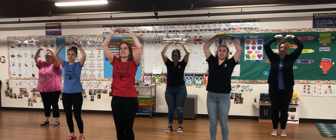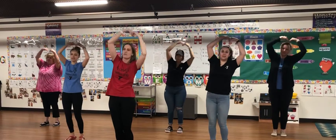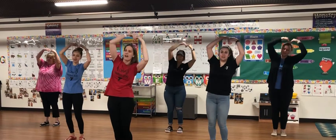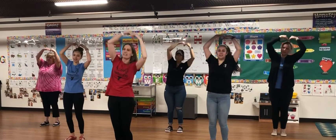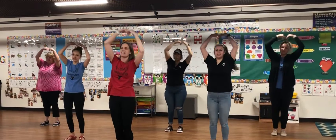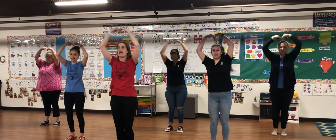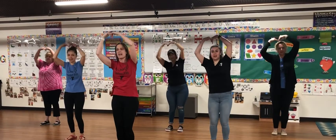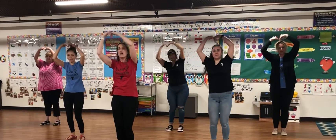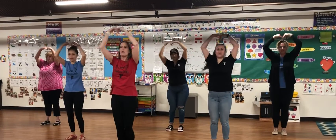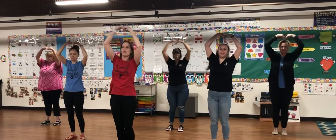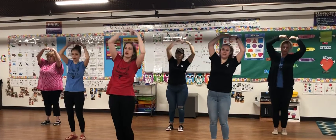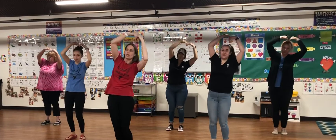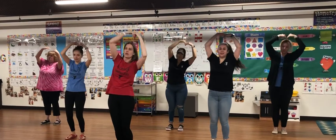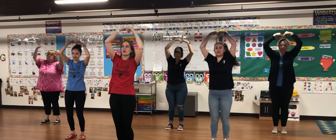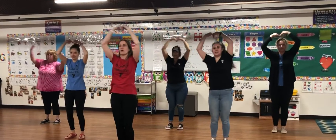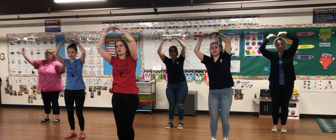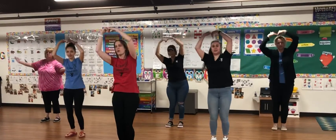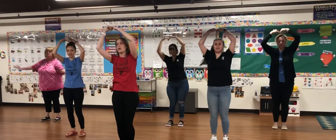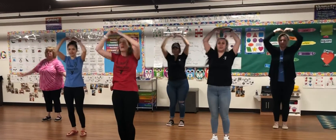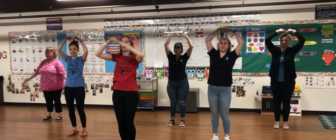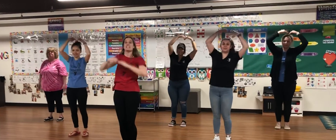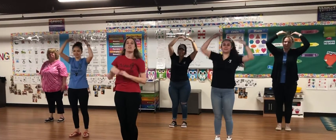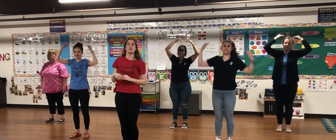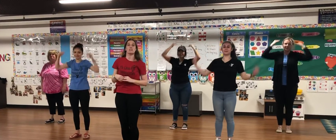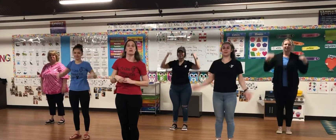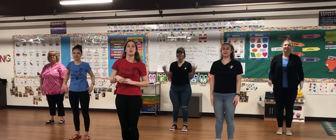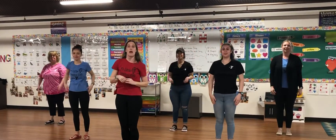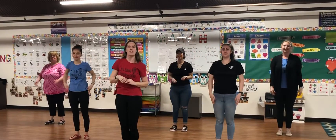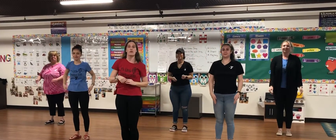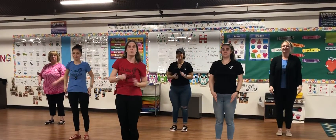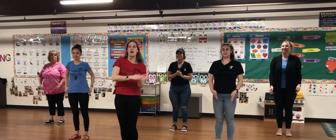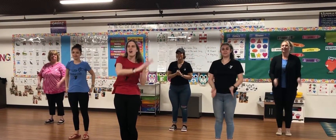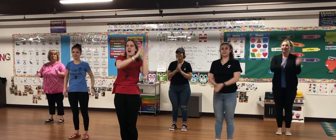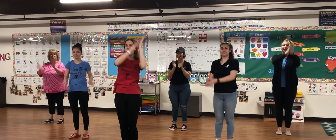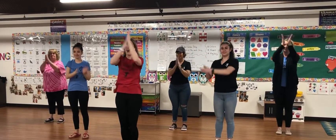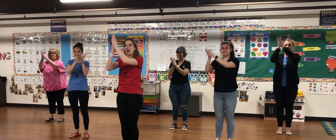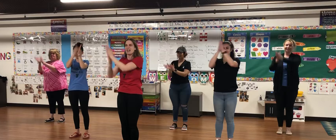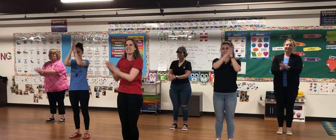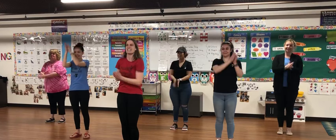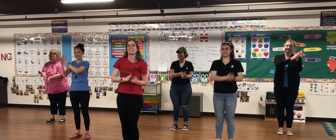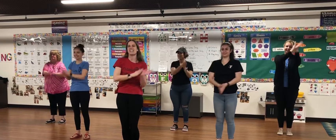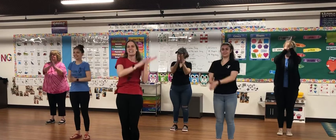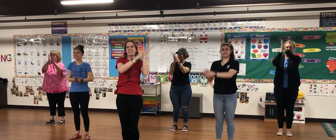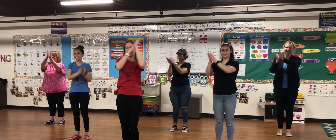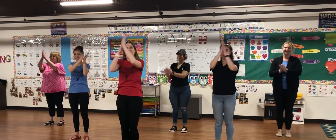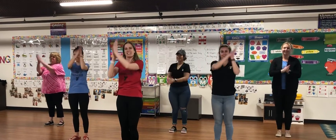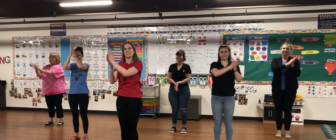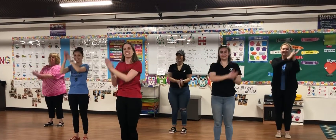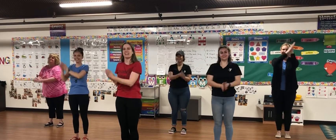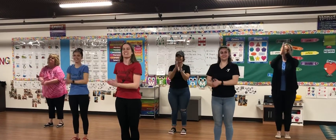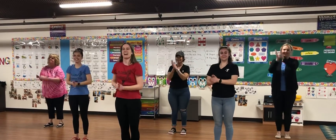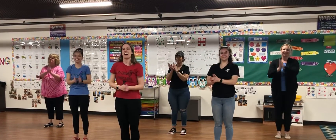valentine for you. Let's give ourselves a round of applause. Great job.